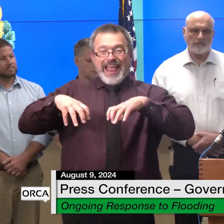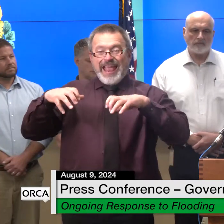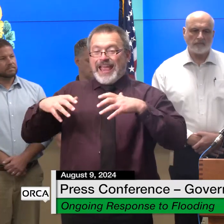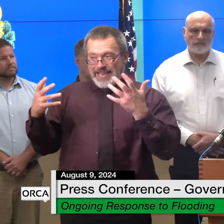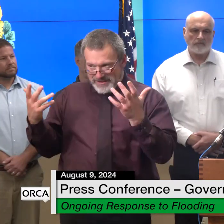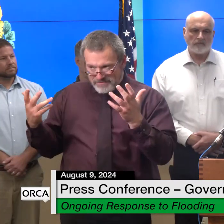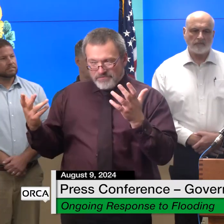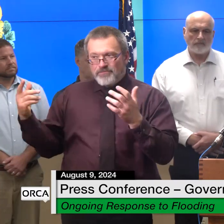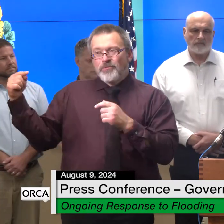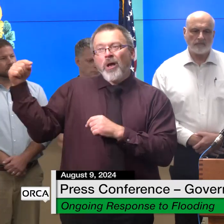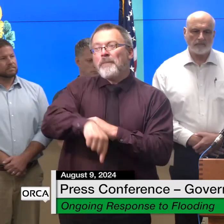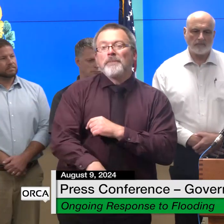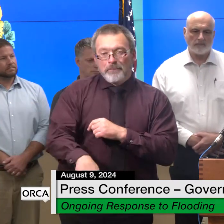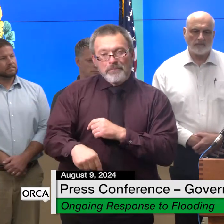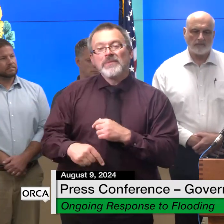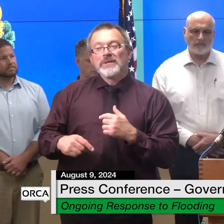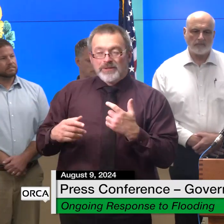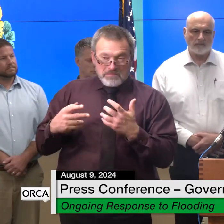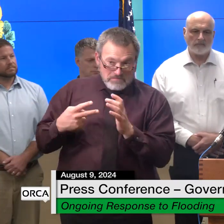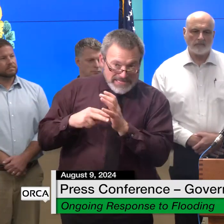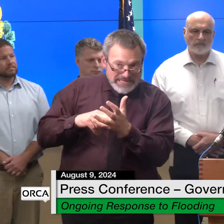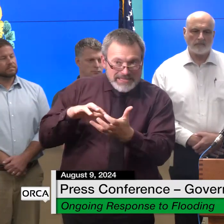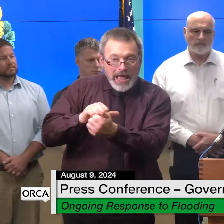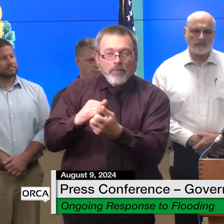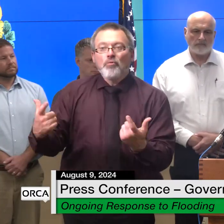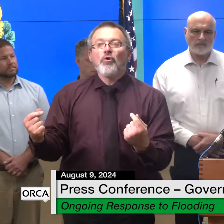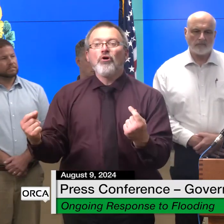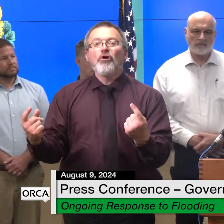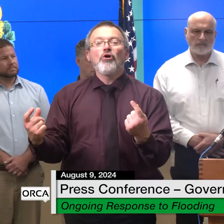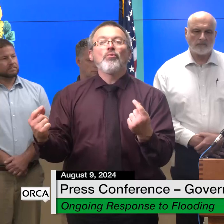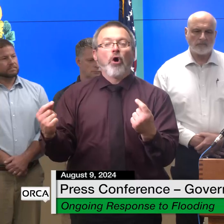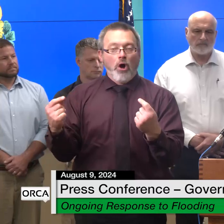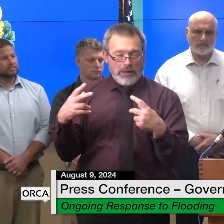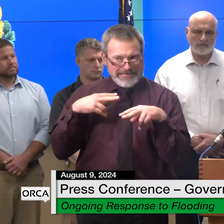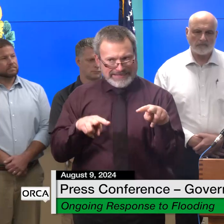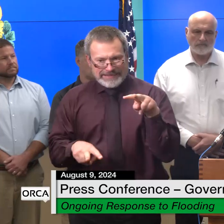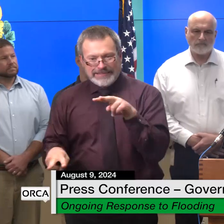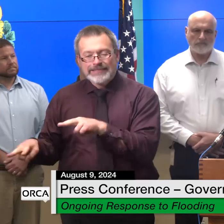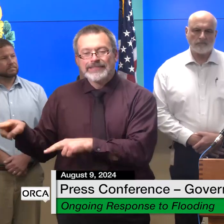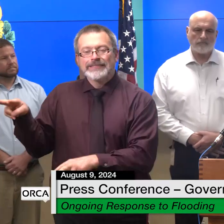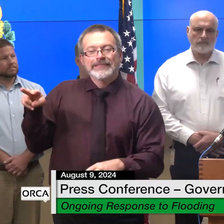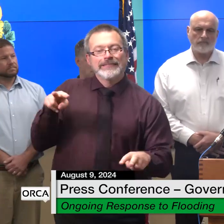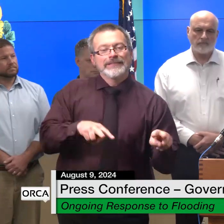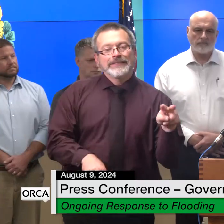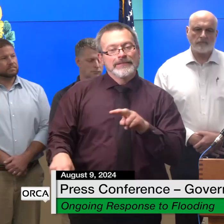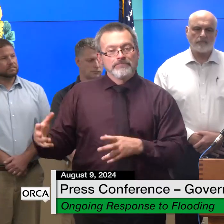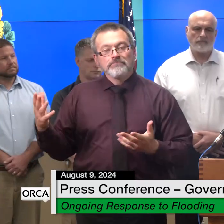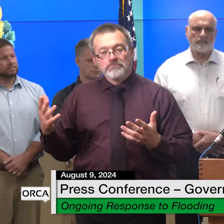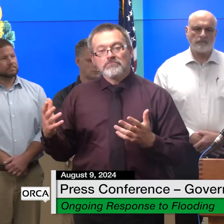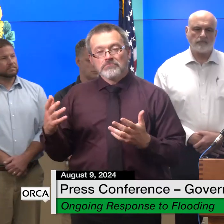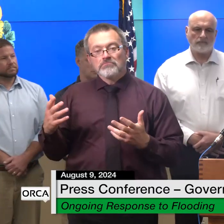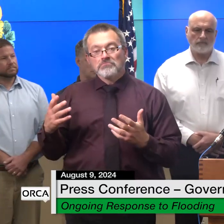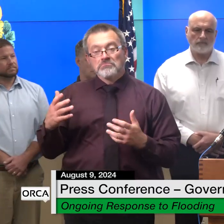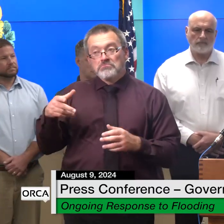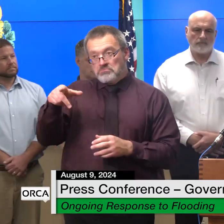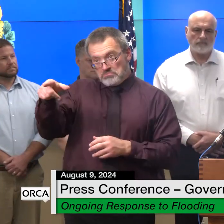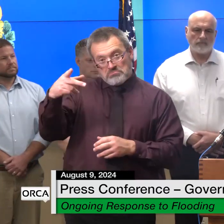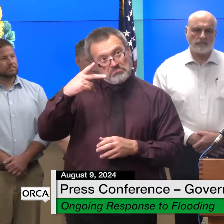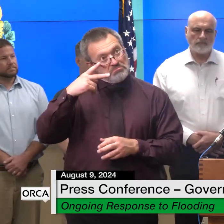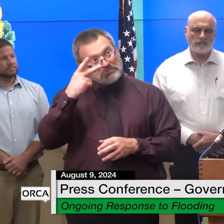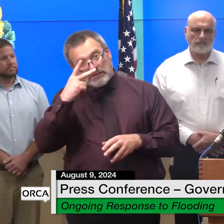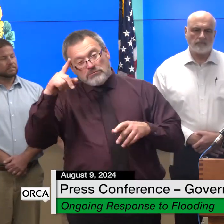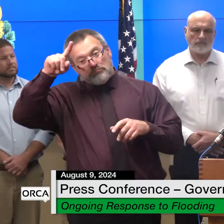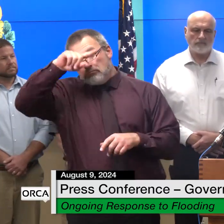across the state today in some areas particularly those where thunderstorms develop we expect